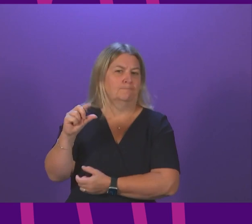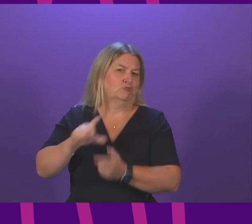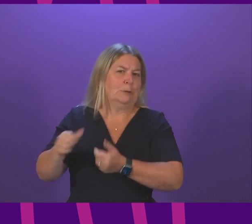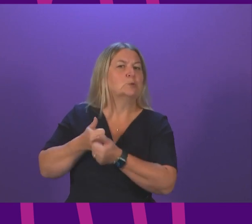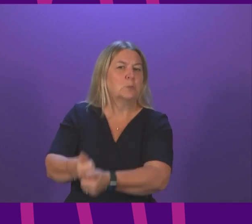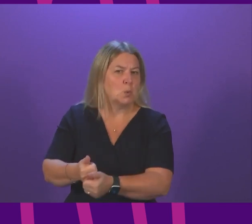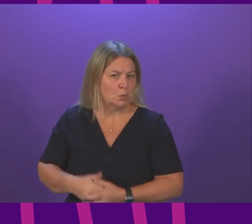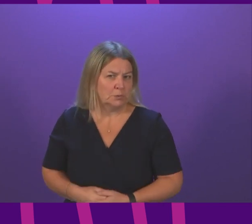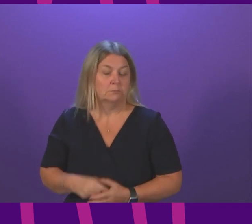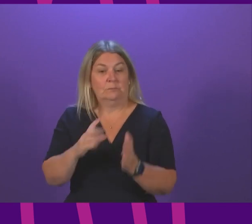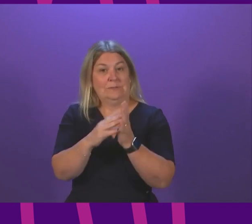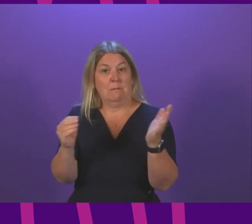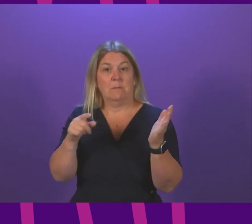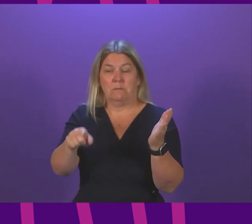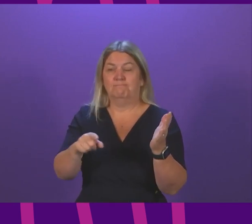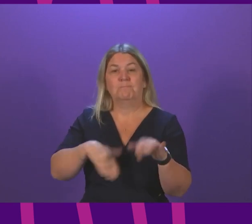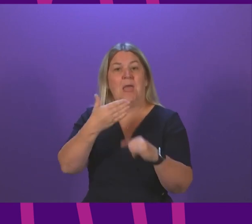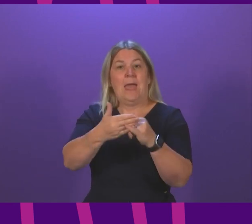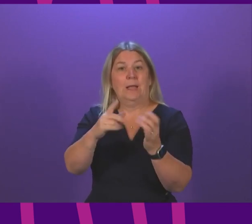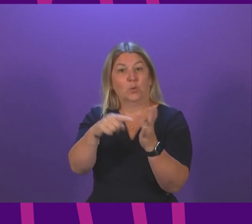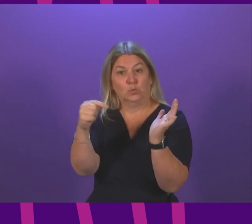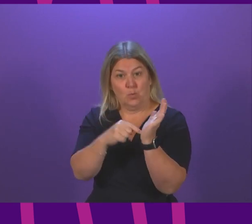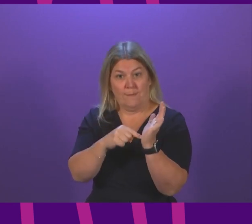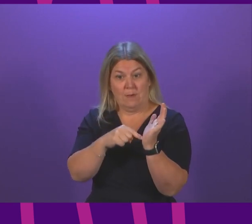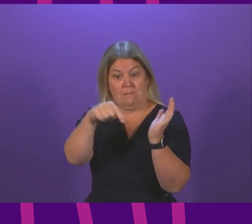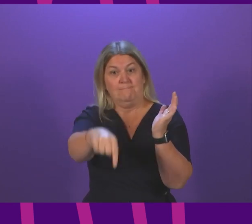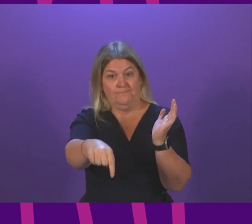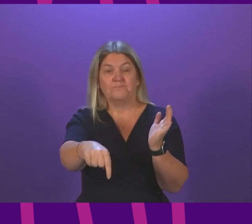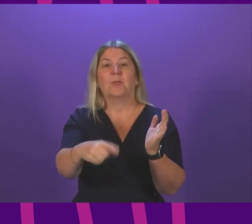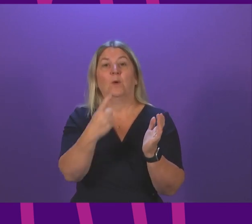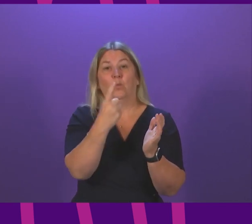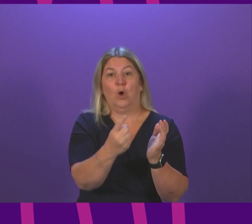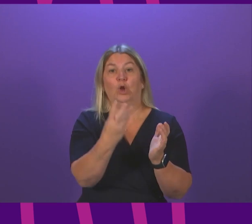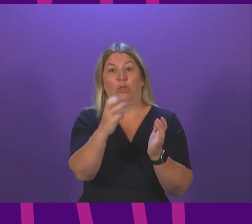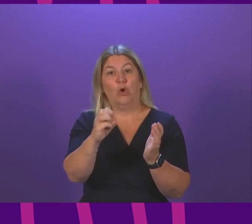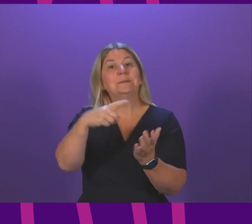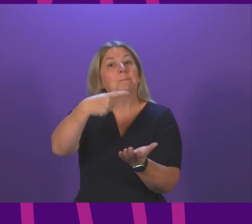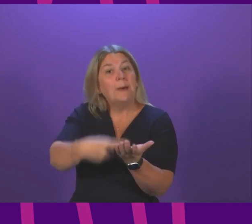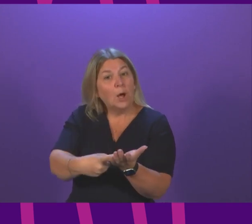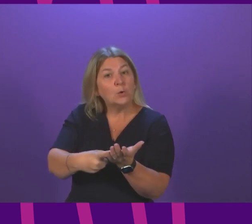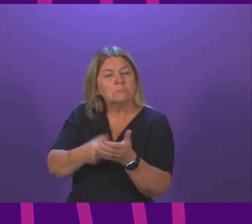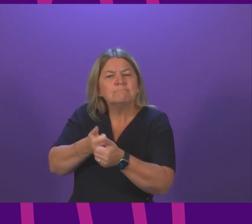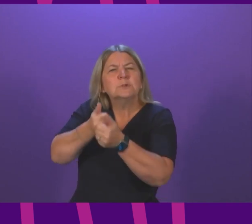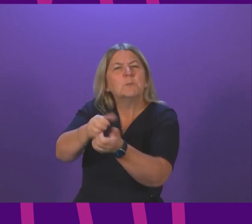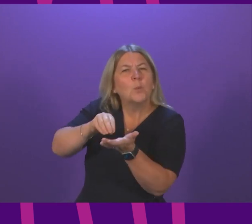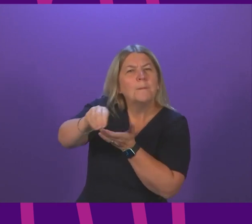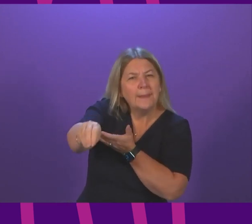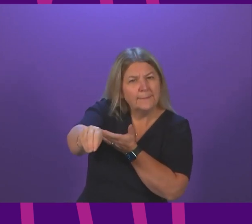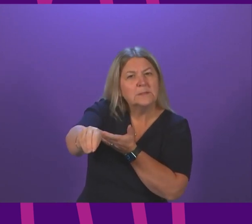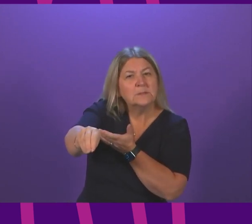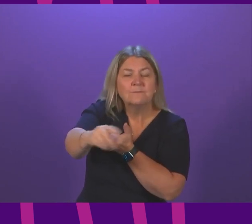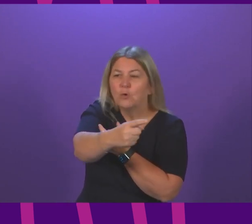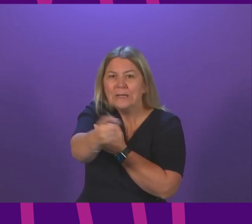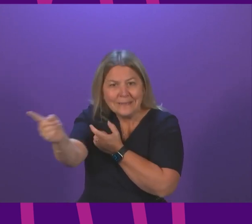for example, by the end of October we will make a £130 support payment for every